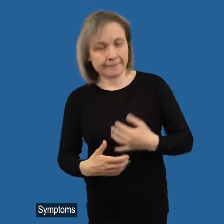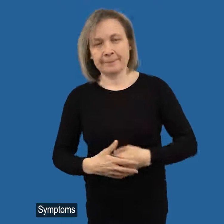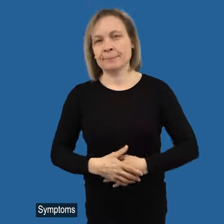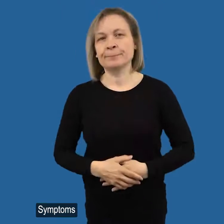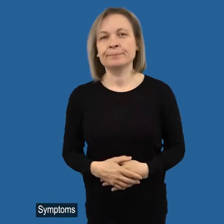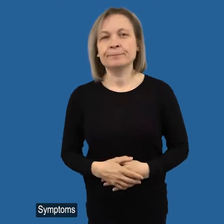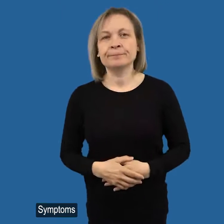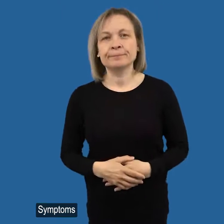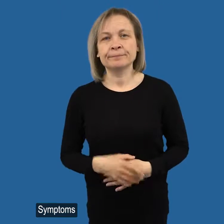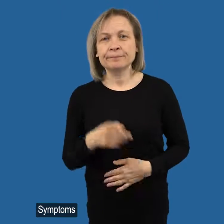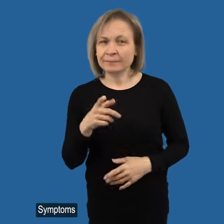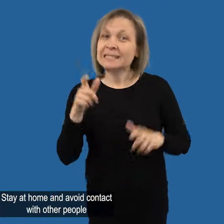Symptoms